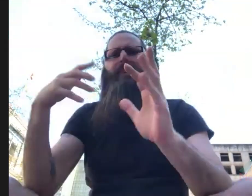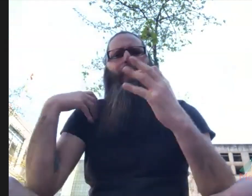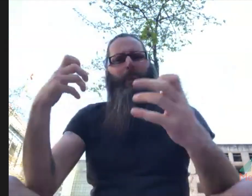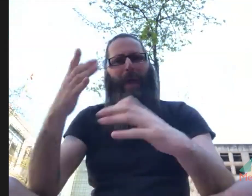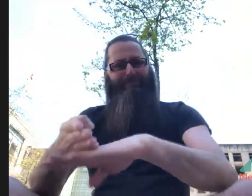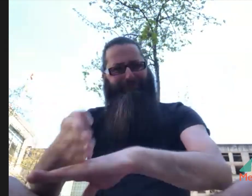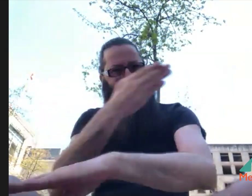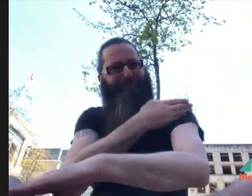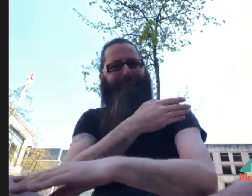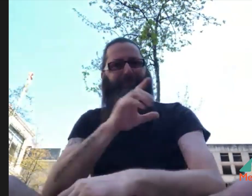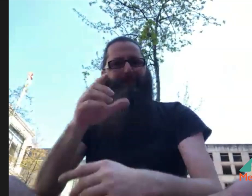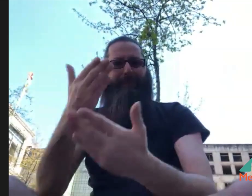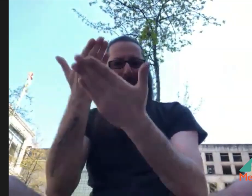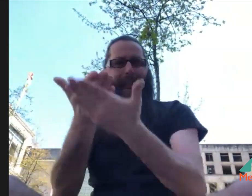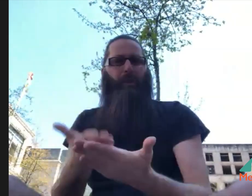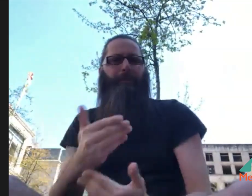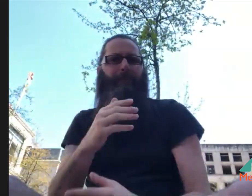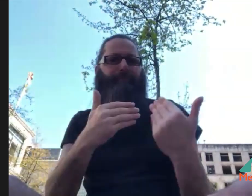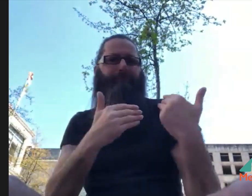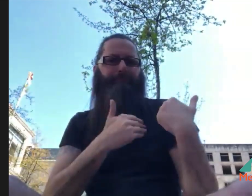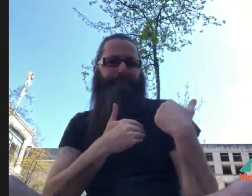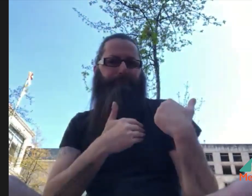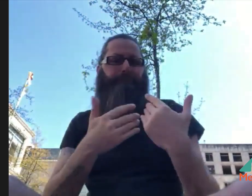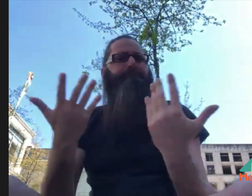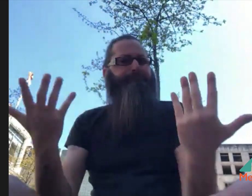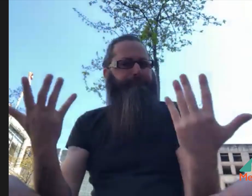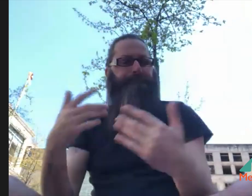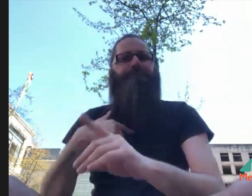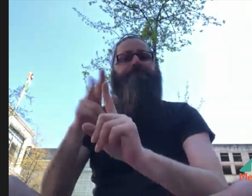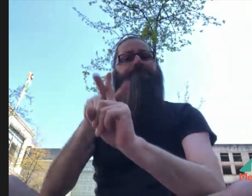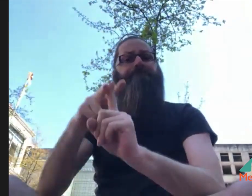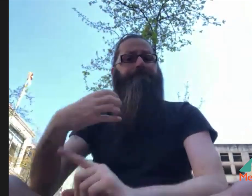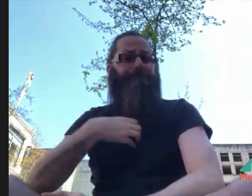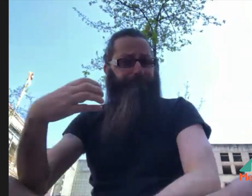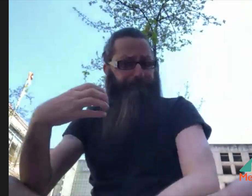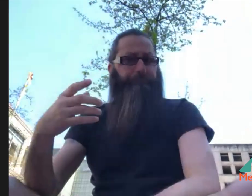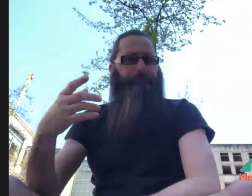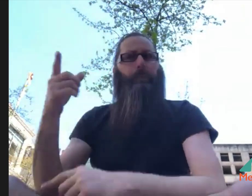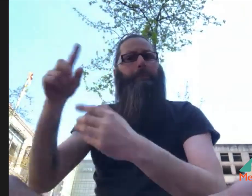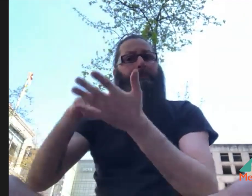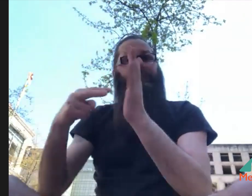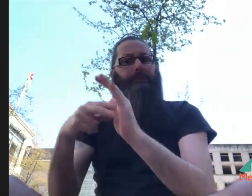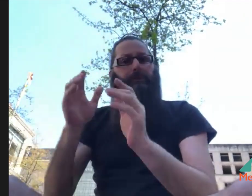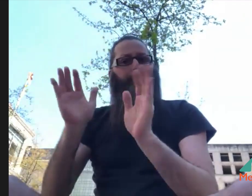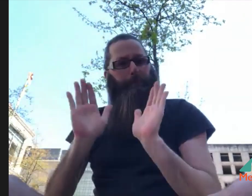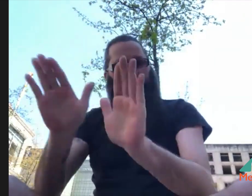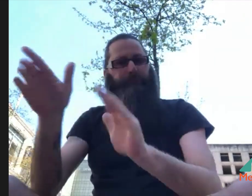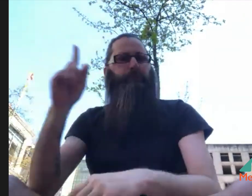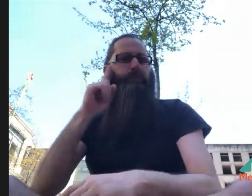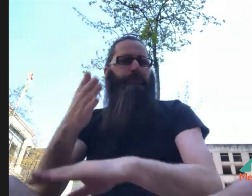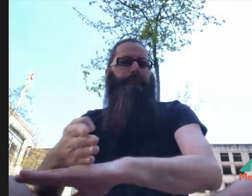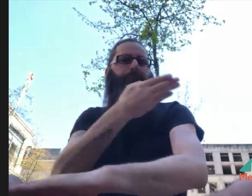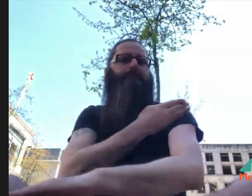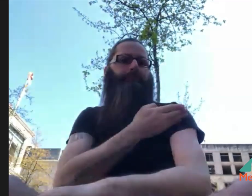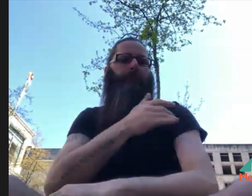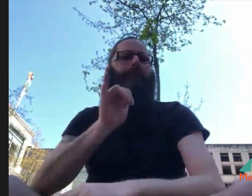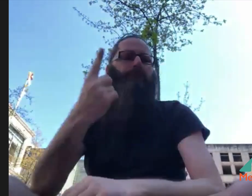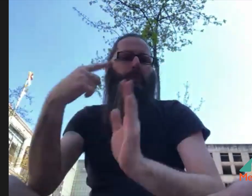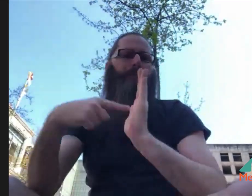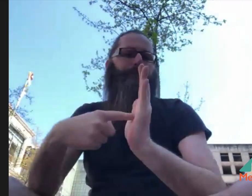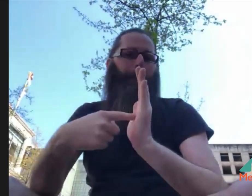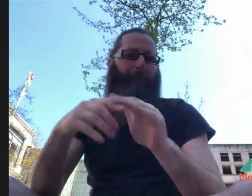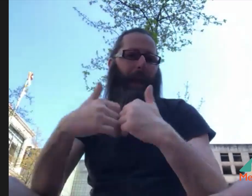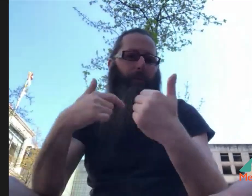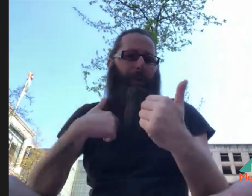And so I'm not trying to, to, you know, go against the police by any means and say anything negative, but this is absolutely a